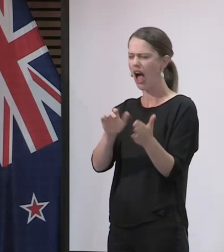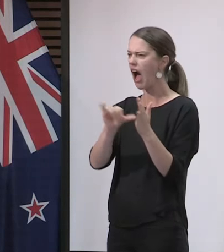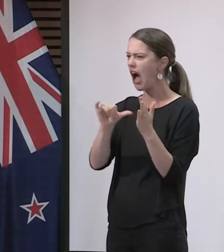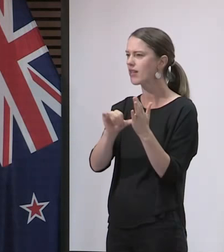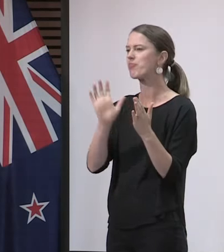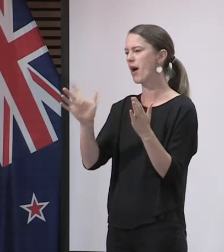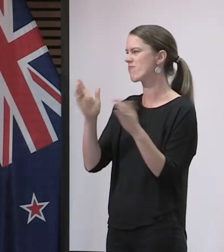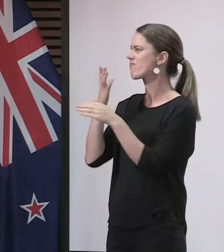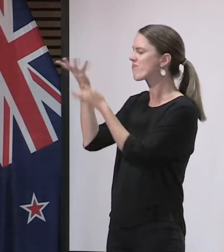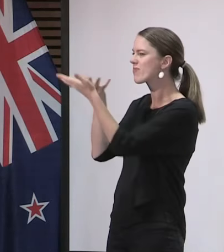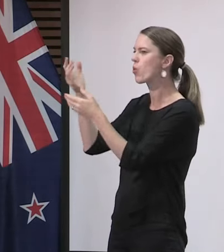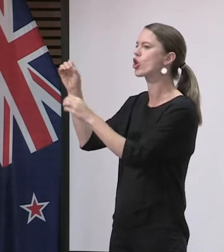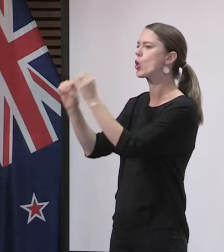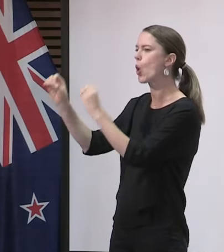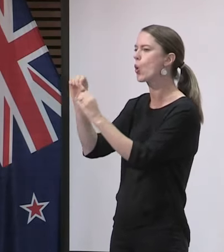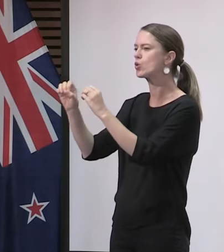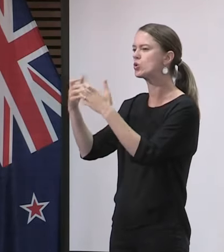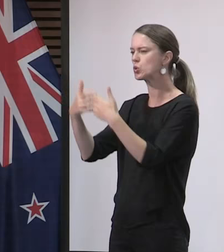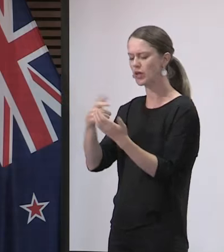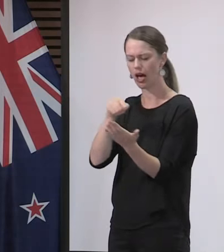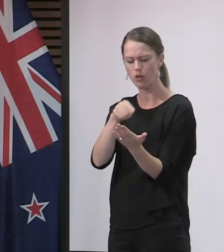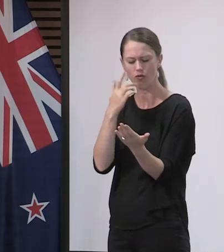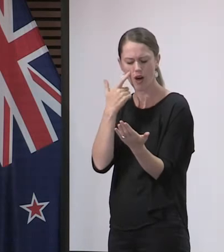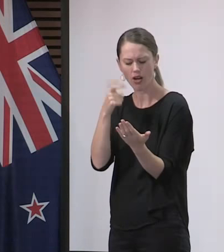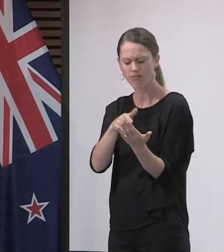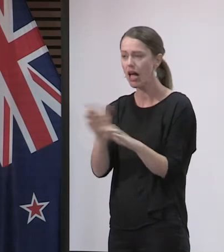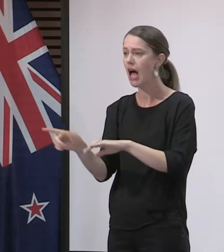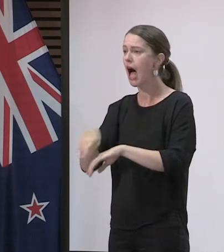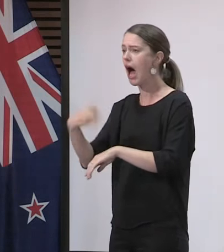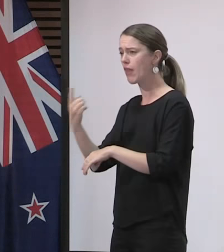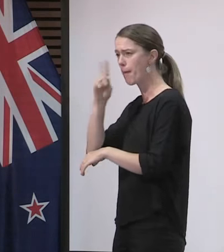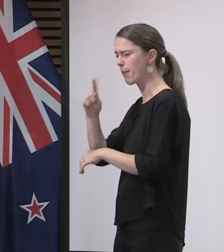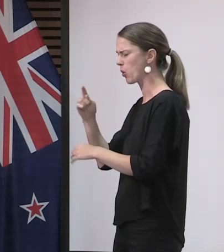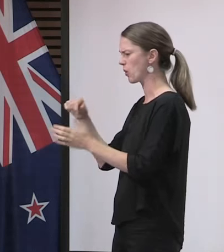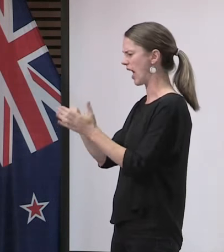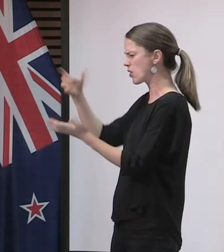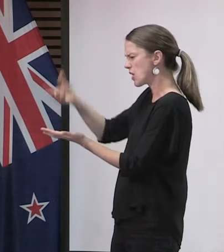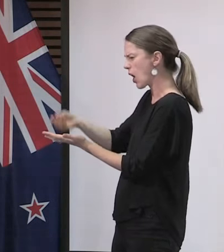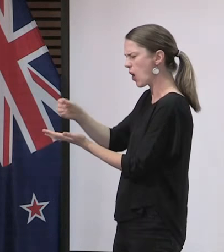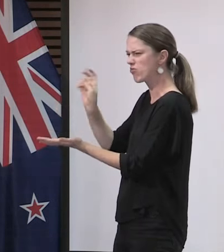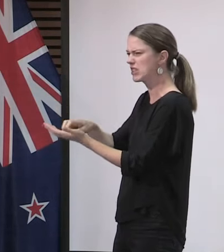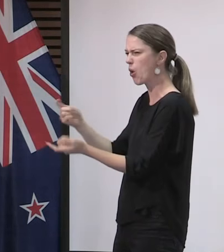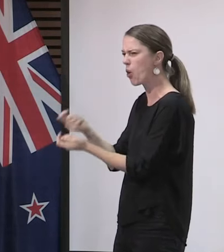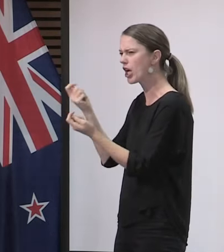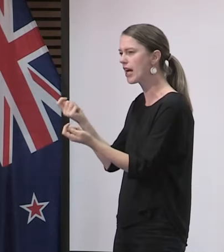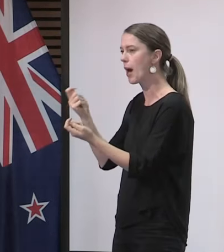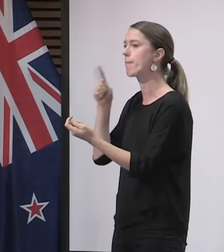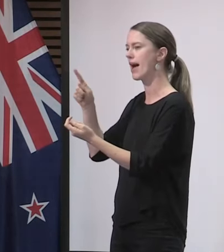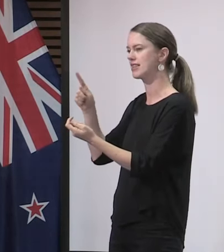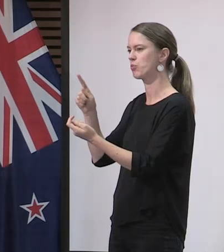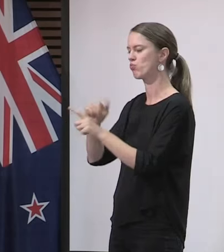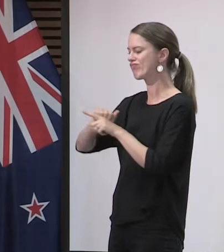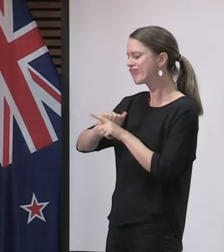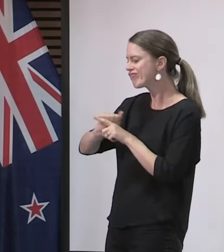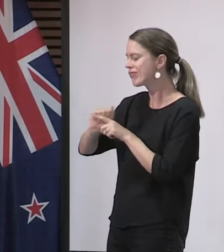found more easily. And also there were some phone users who had trouble either downloading the app or registering. We've already done updates to